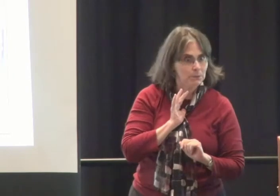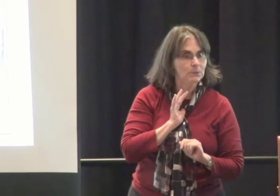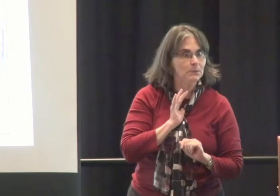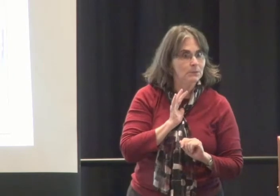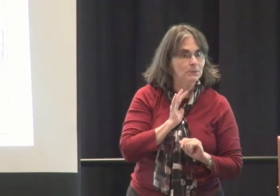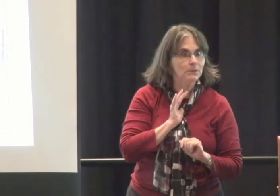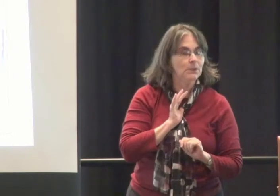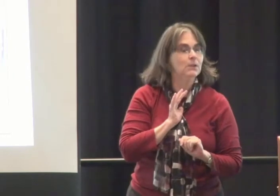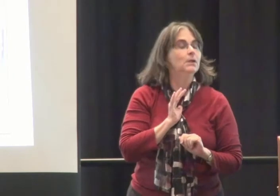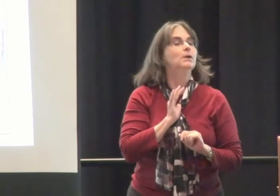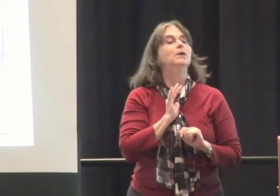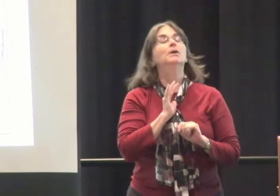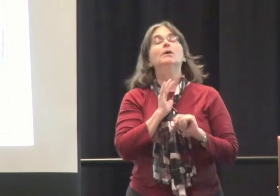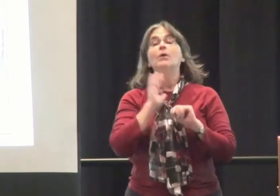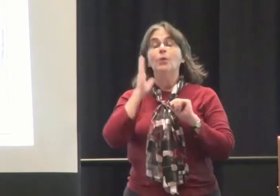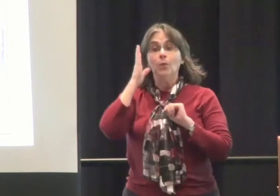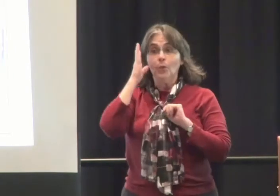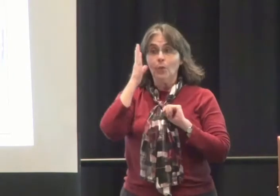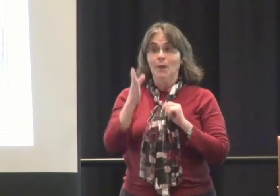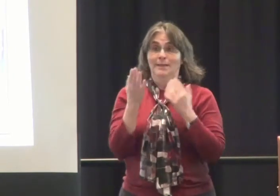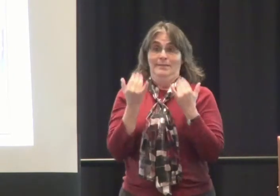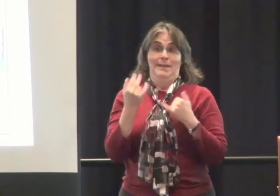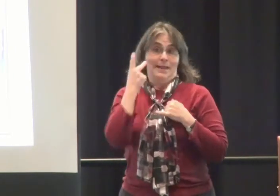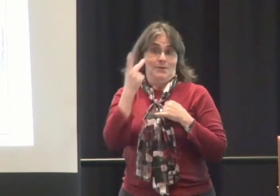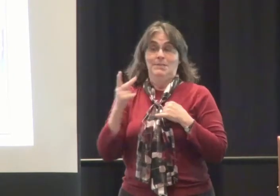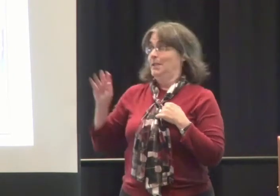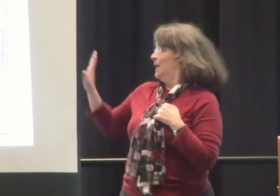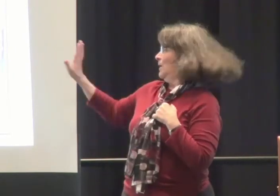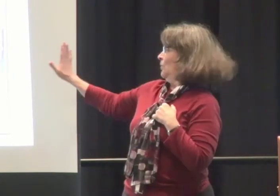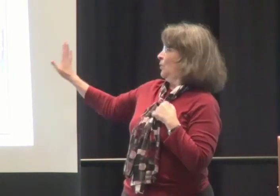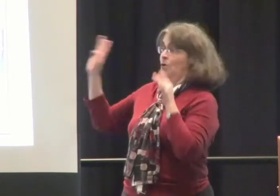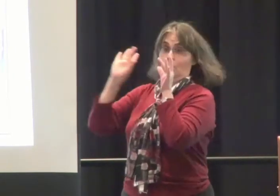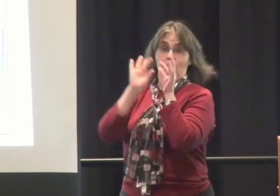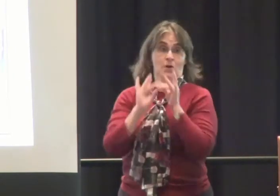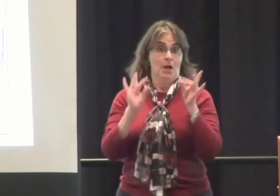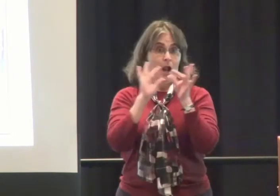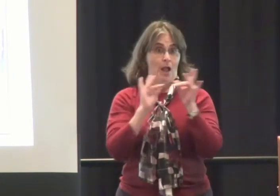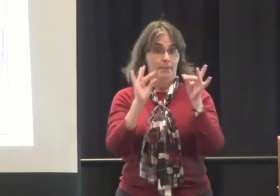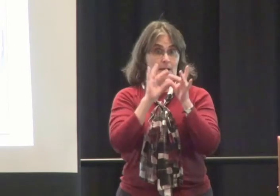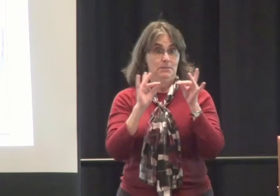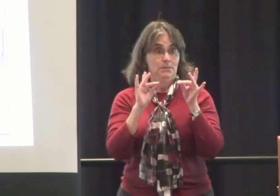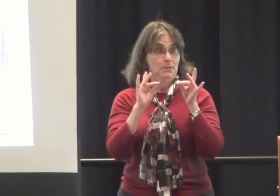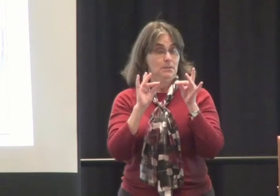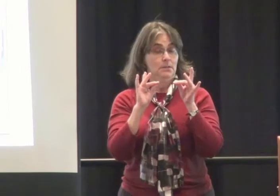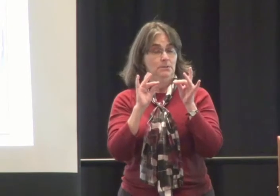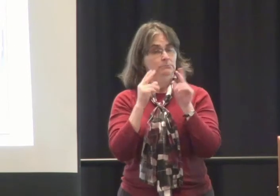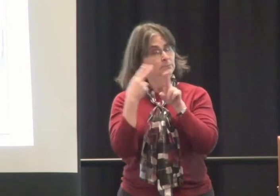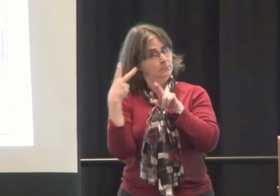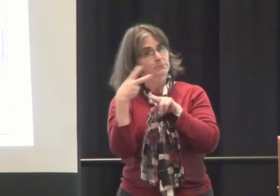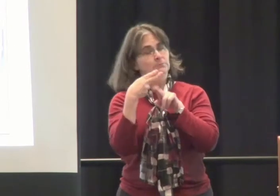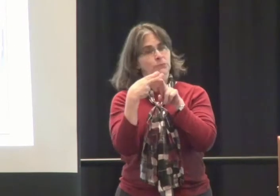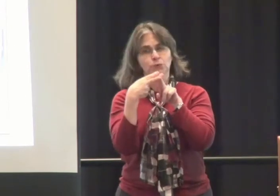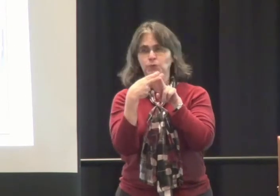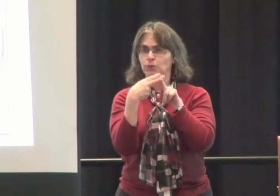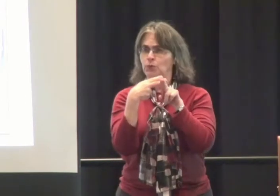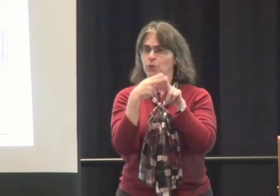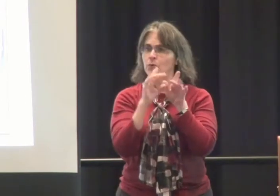needs of students who were deaf as well who had other special needs. We'll next look at a short clip of her commentary